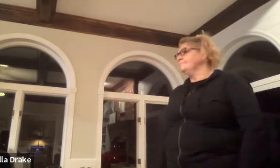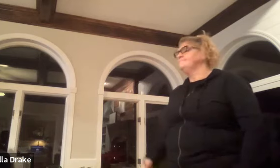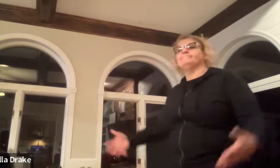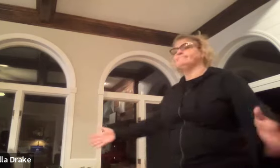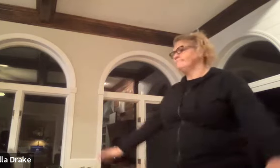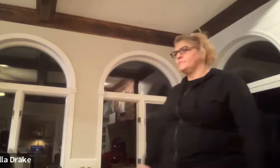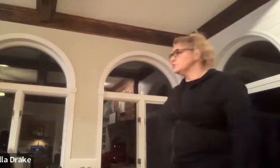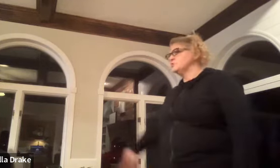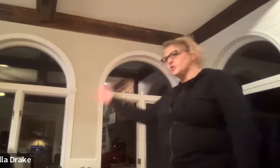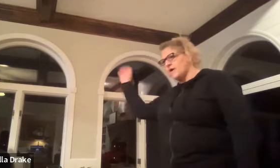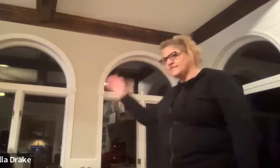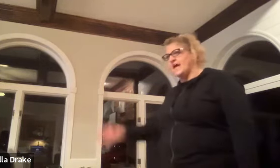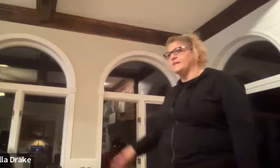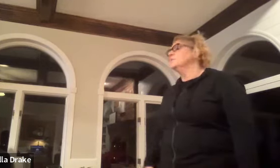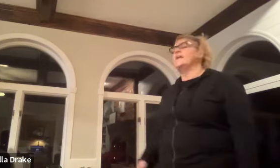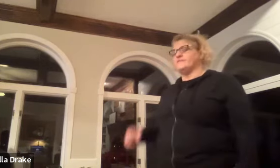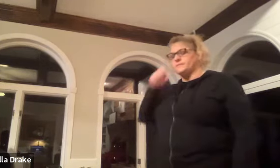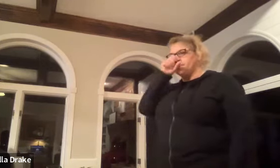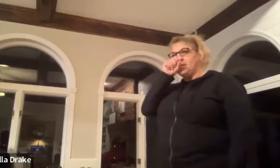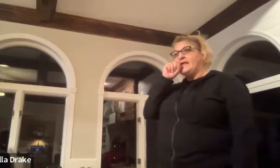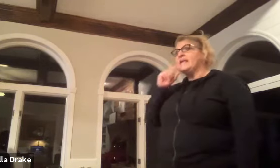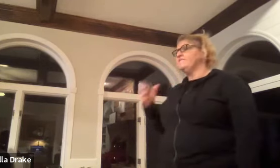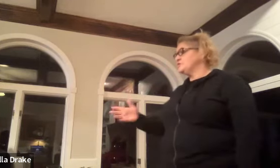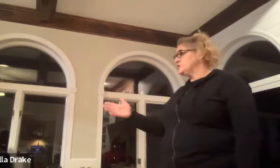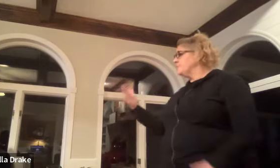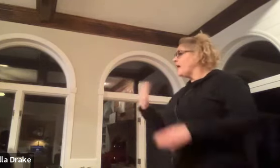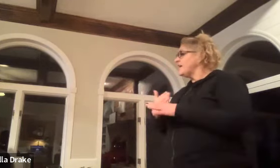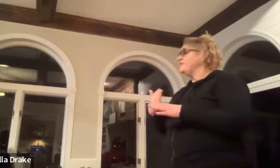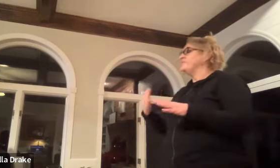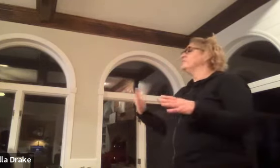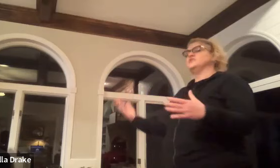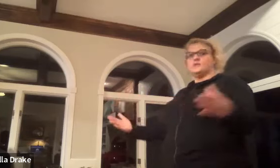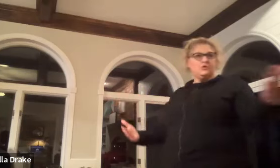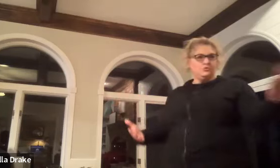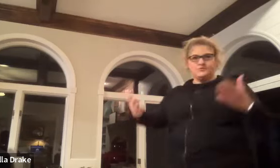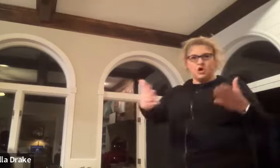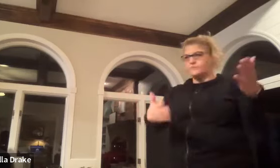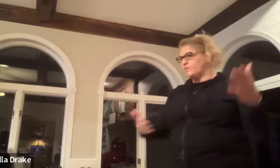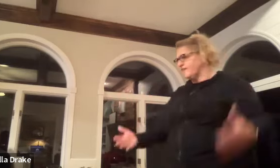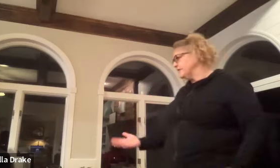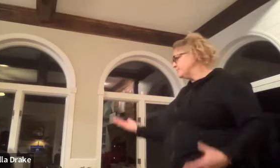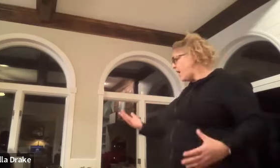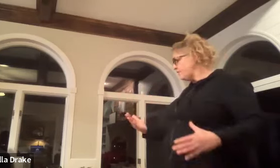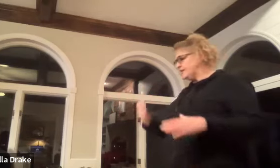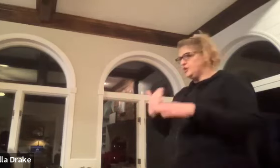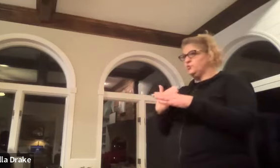your shoes to go outside whatever if she's bought if she you dog whatever is bothering you